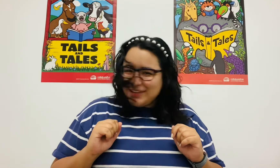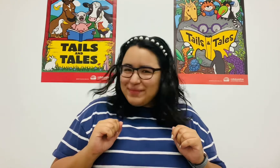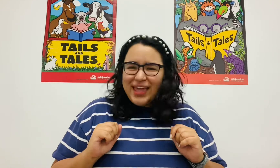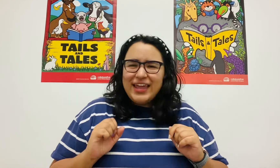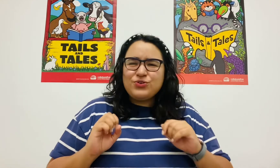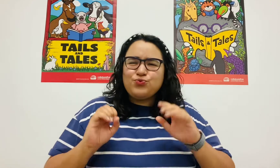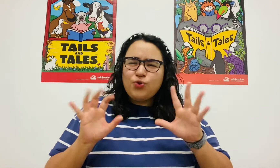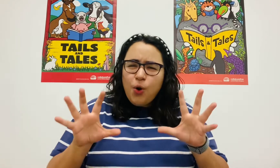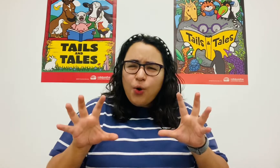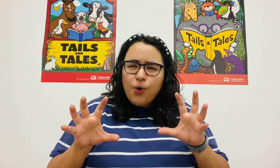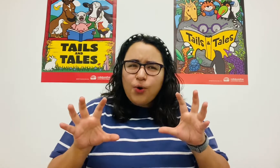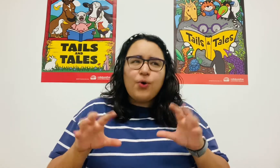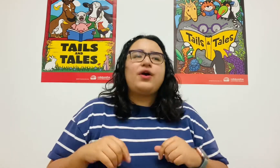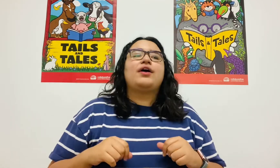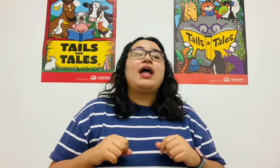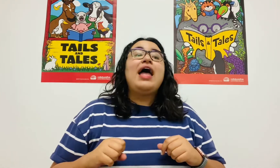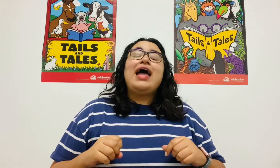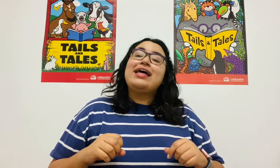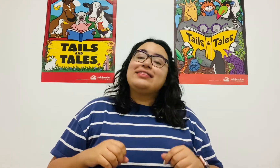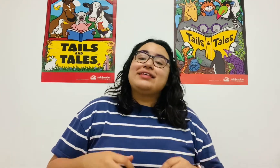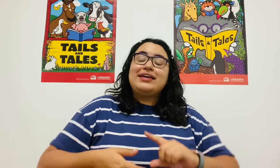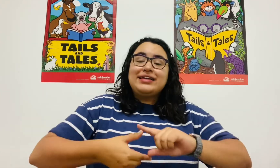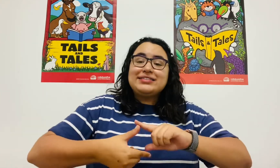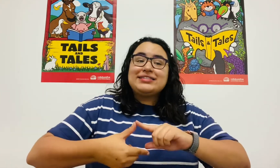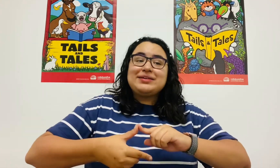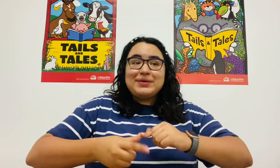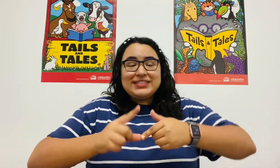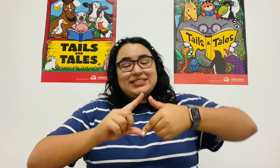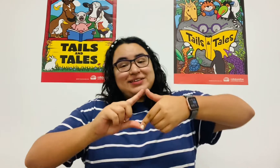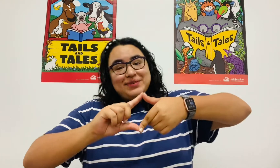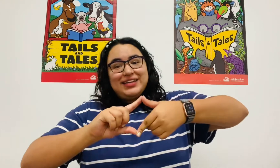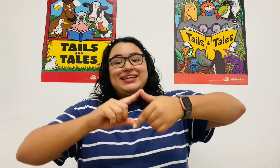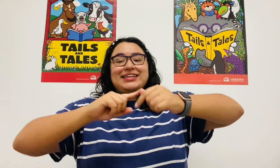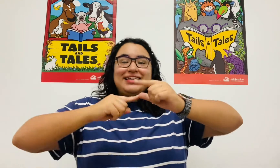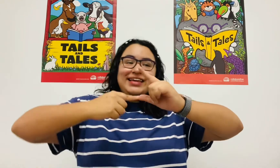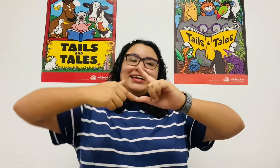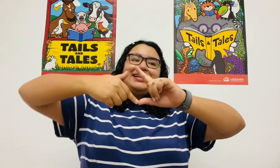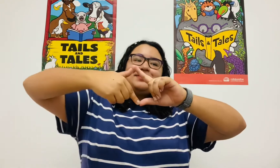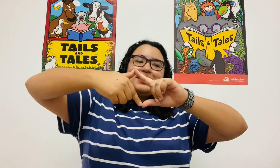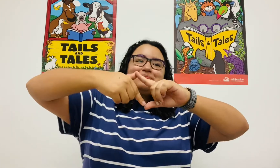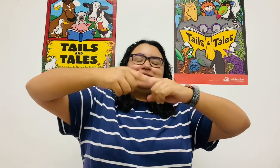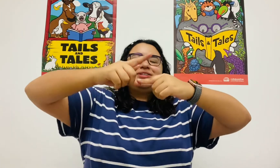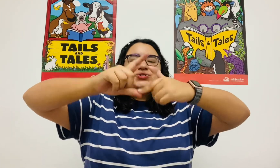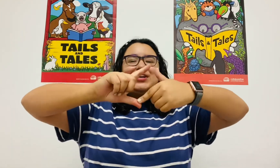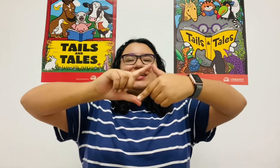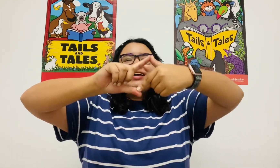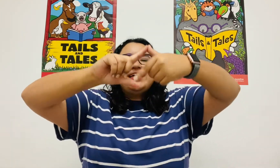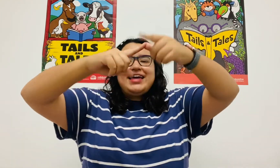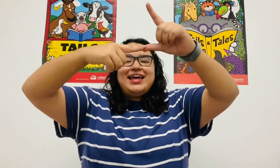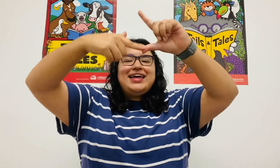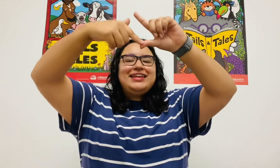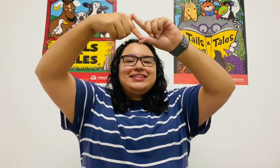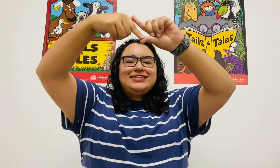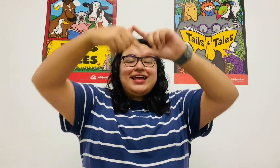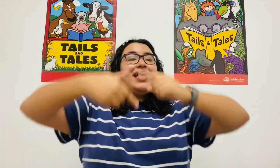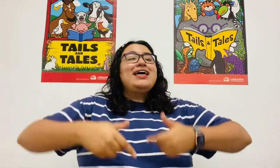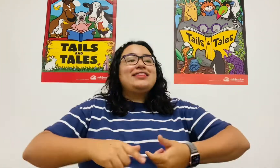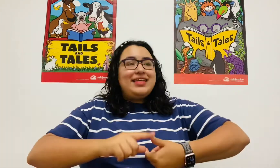mane. Roar! And the itsy bitsy monkey climbed up the tree again. The